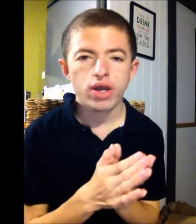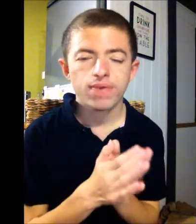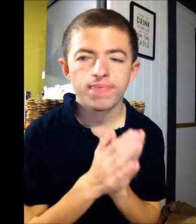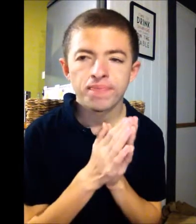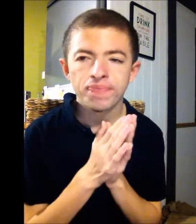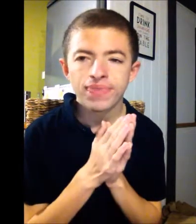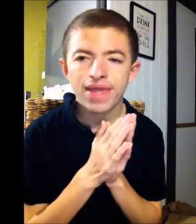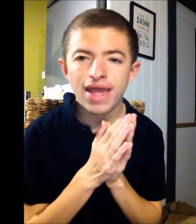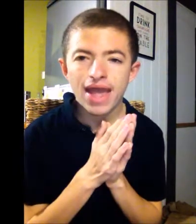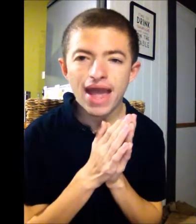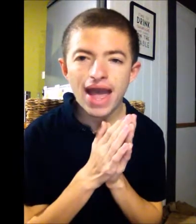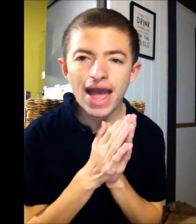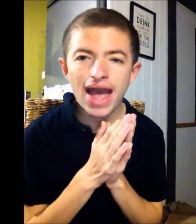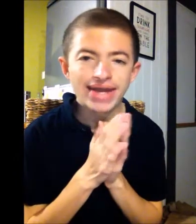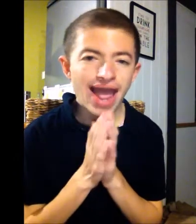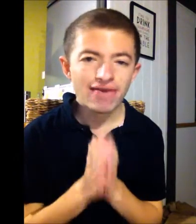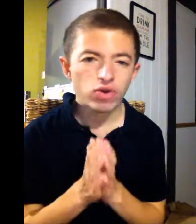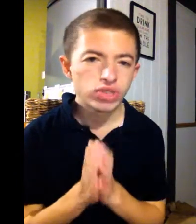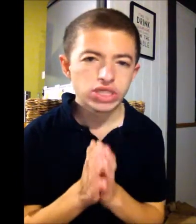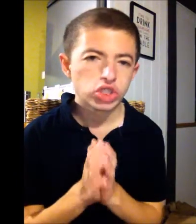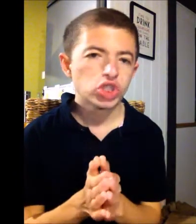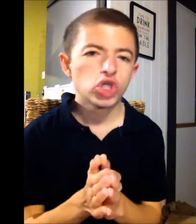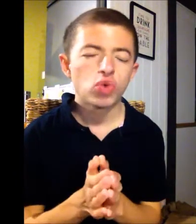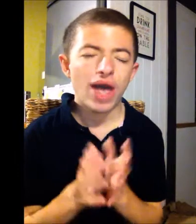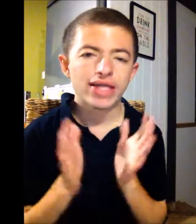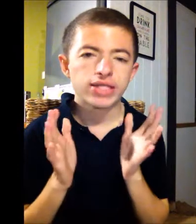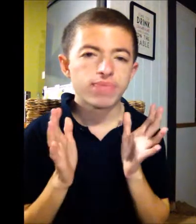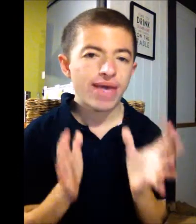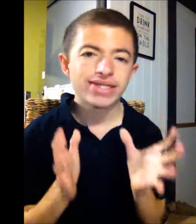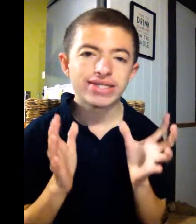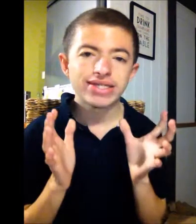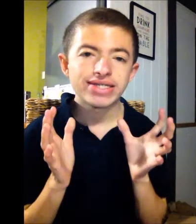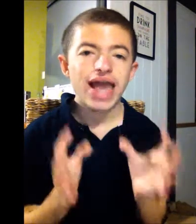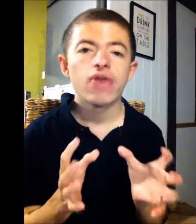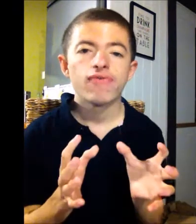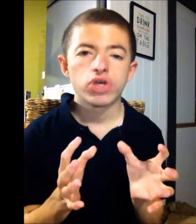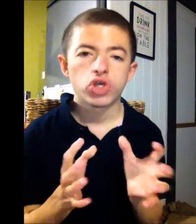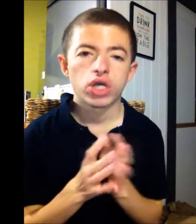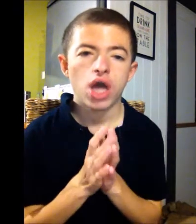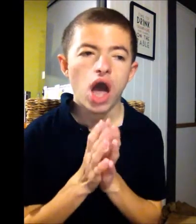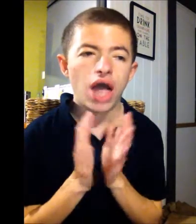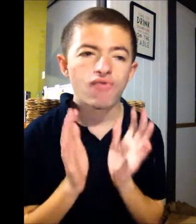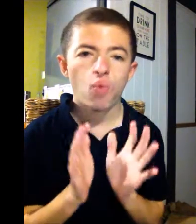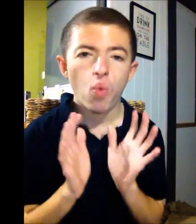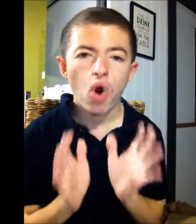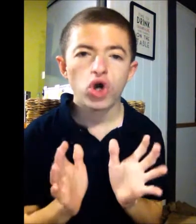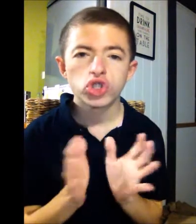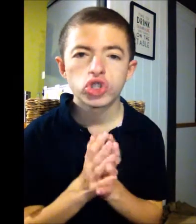and Arrow season 2 as the best television I've watched.